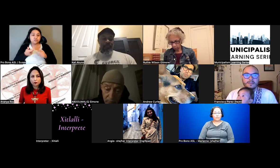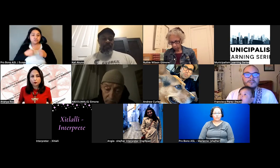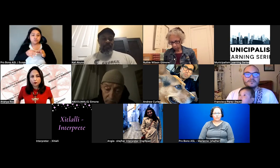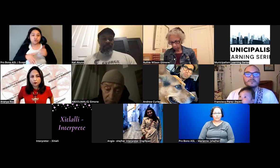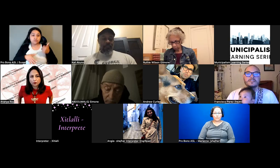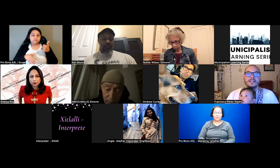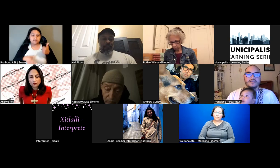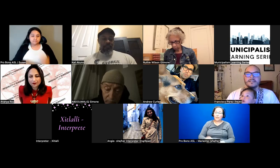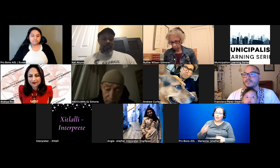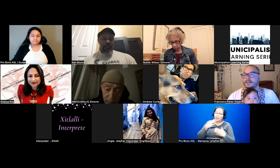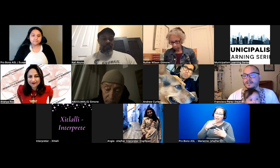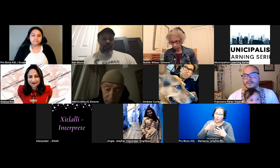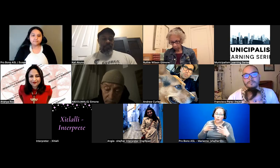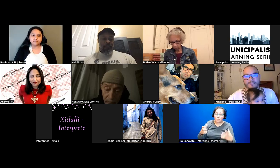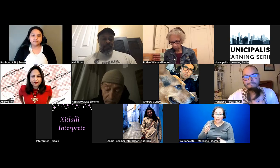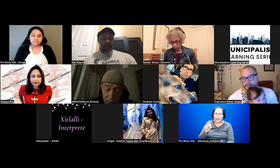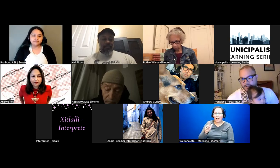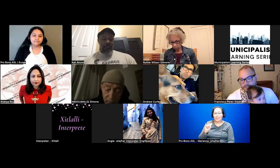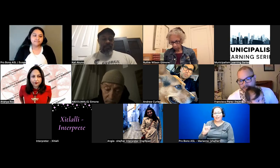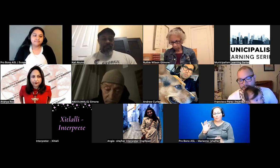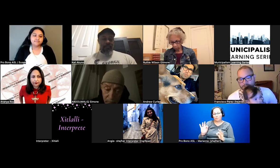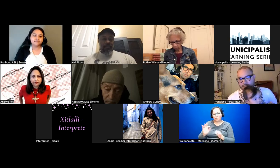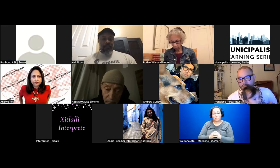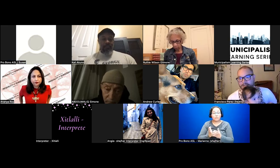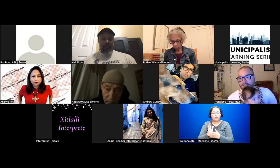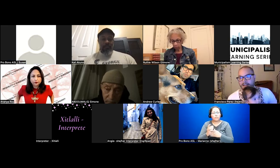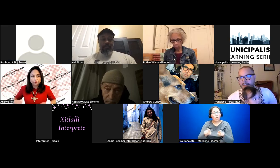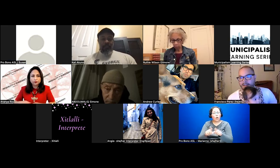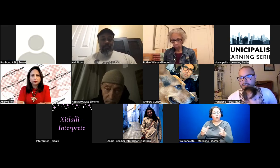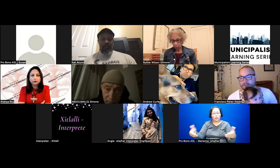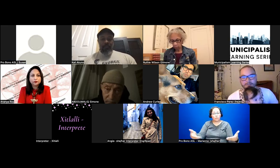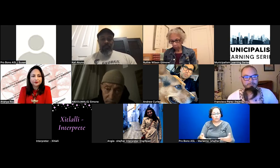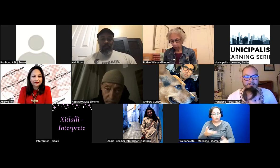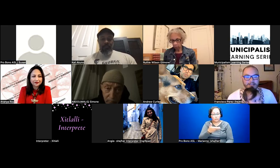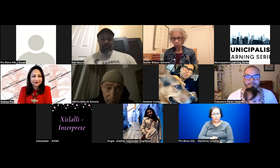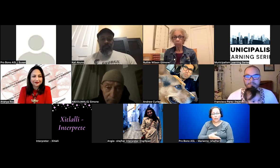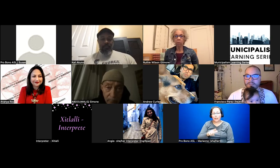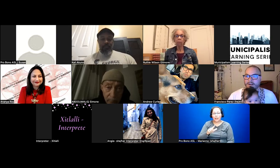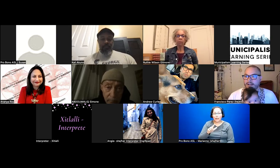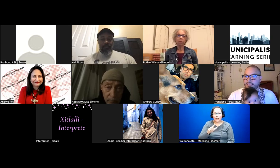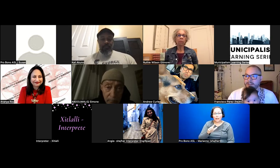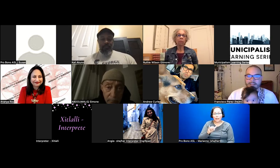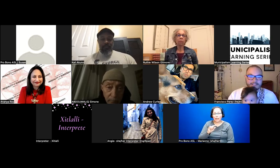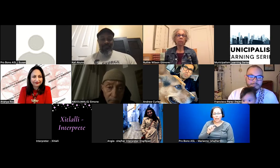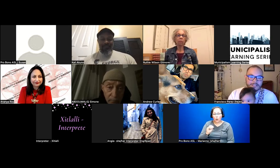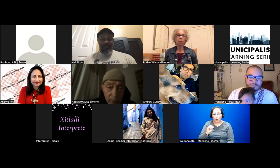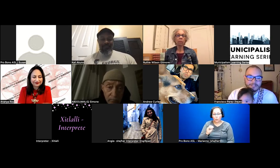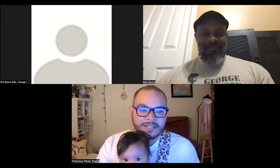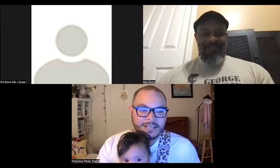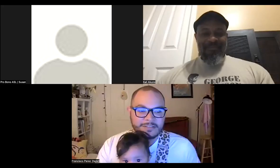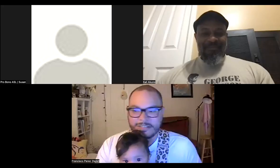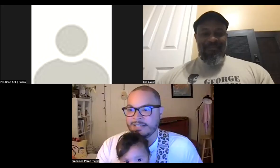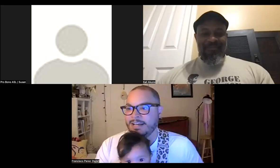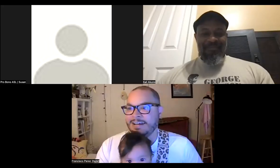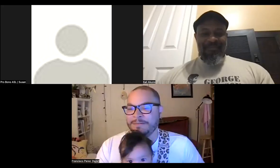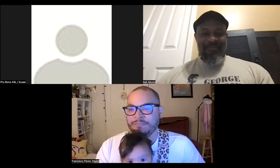Yeah, thank you so much, Kelly. I also wanted to introduce this is Lido, I think our youngest participant